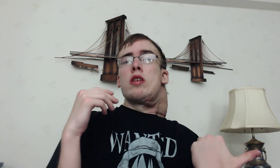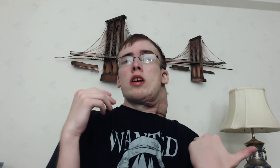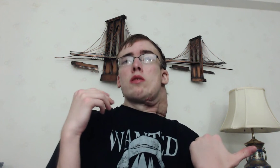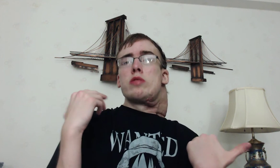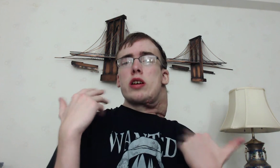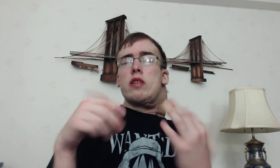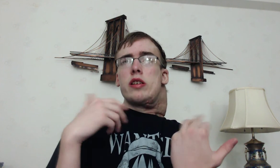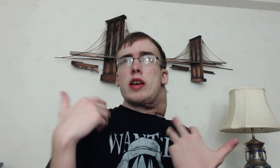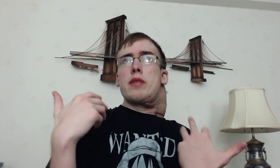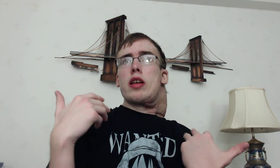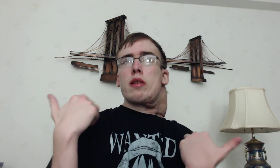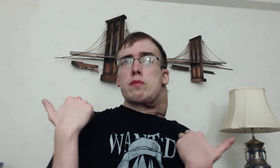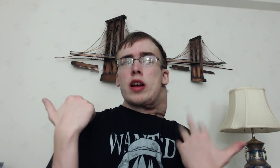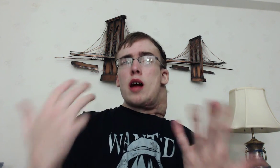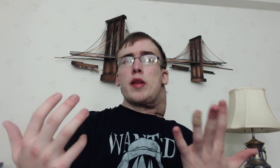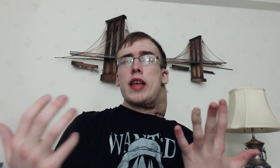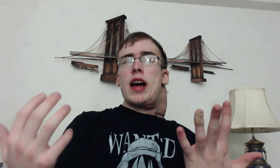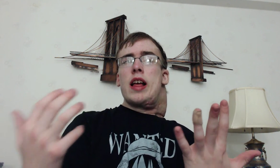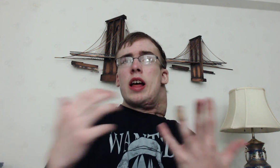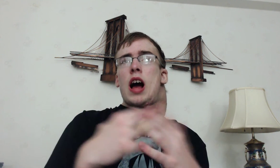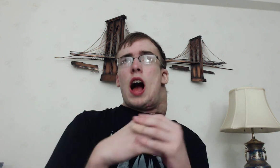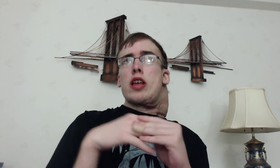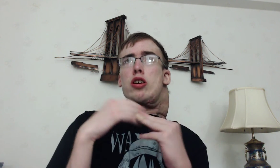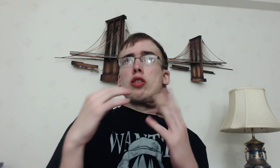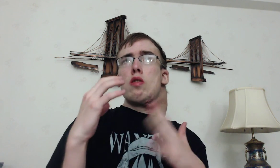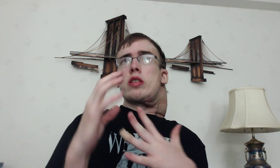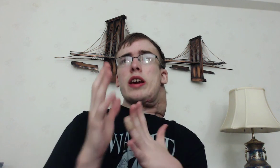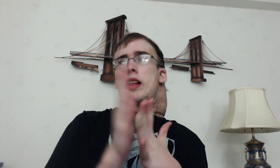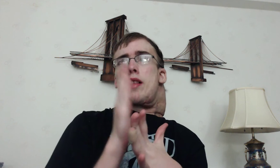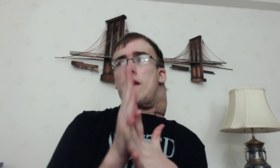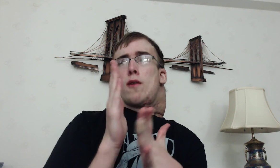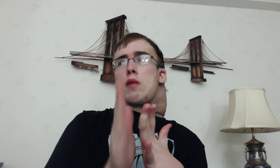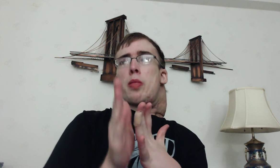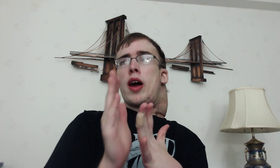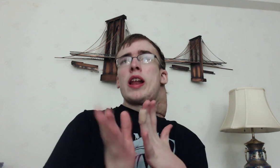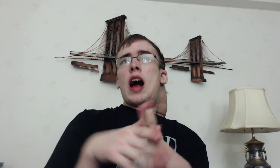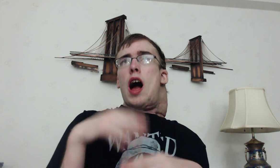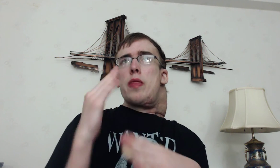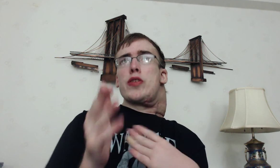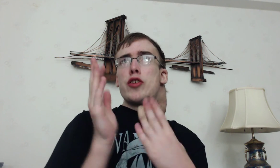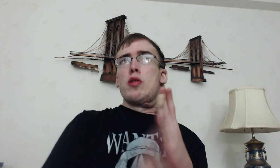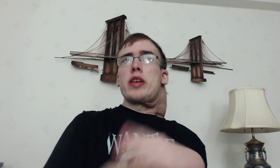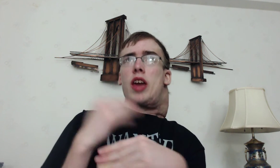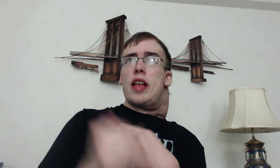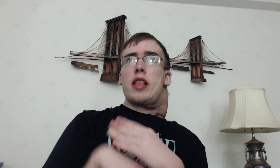what this really leads me to bring up Is that I just don't see them not following the plan Obviously there will be changes to the